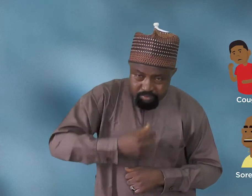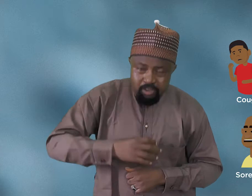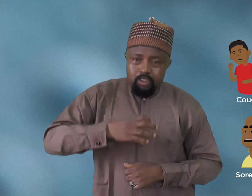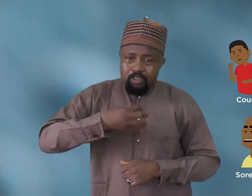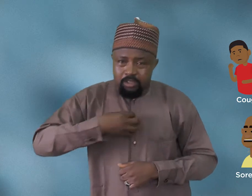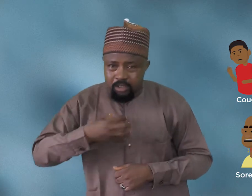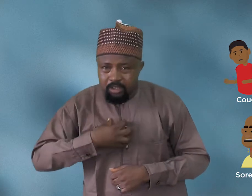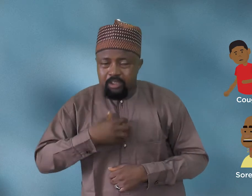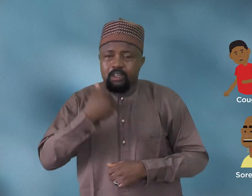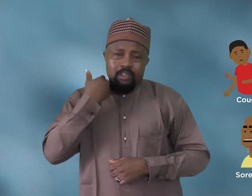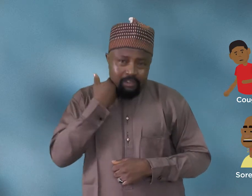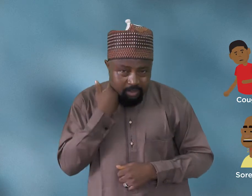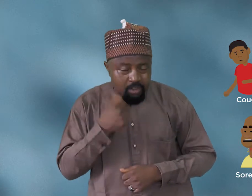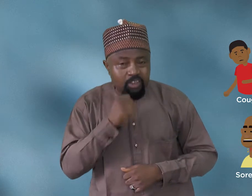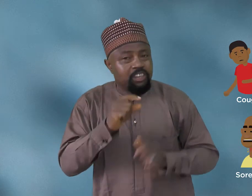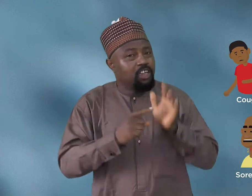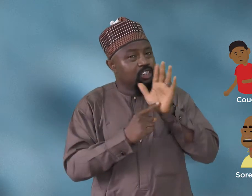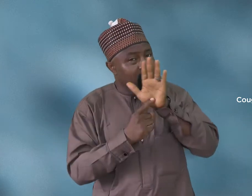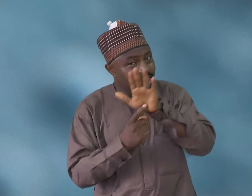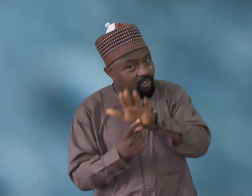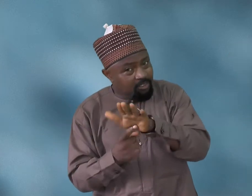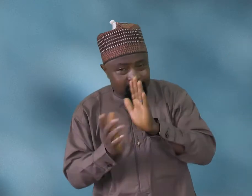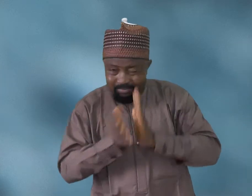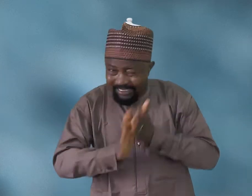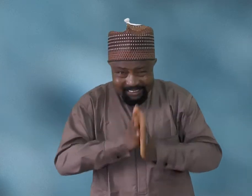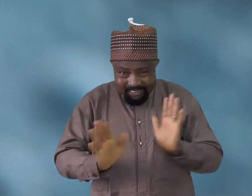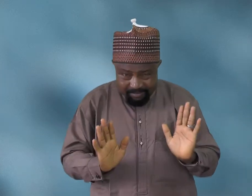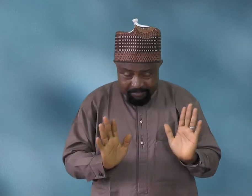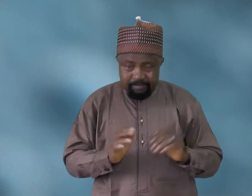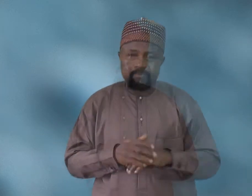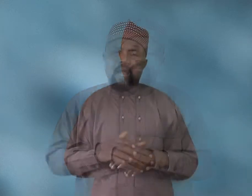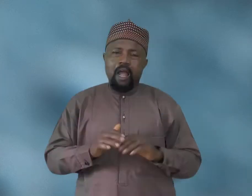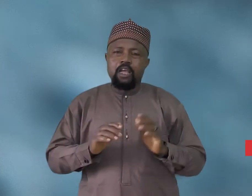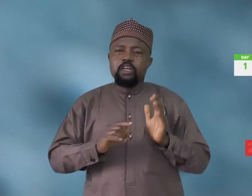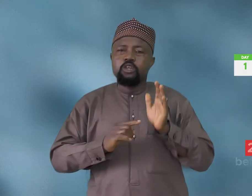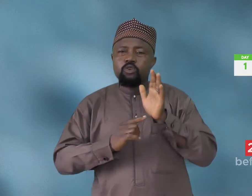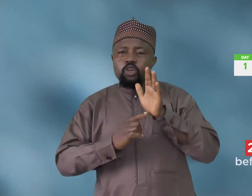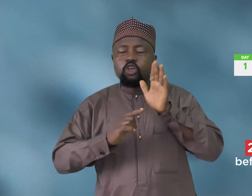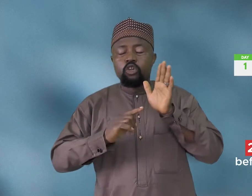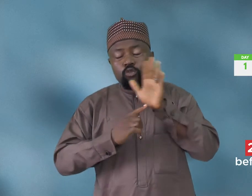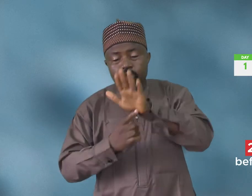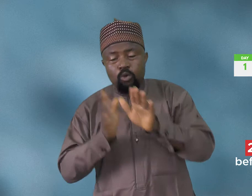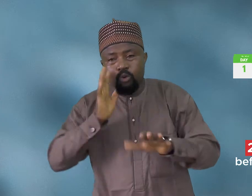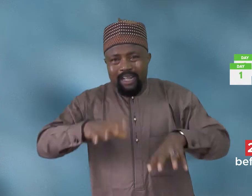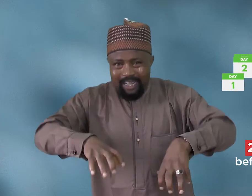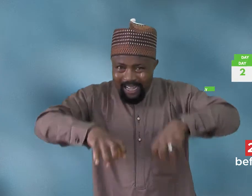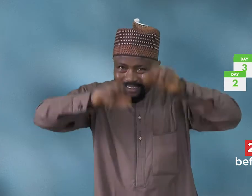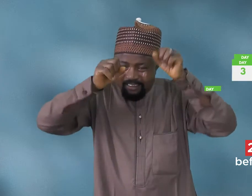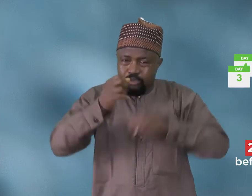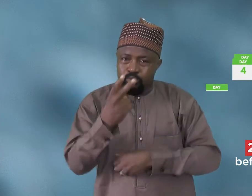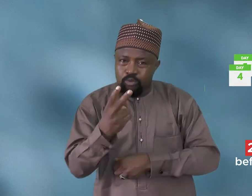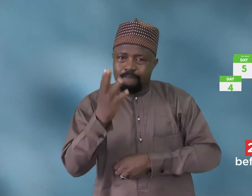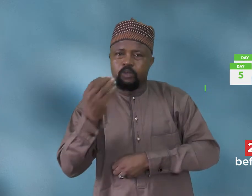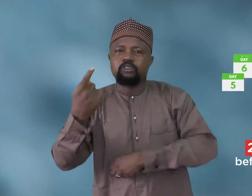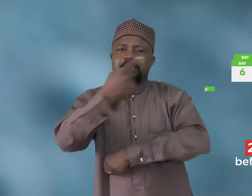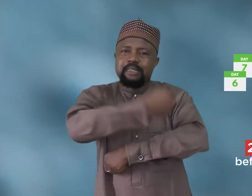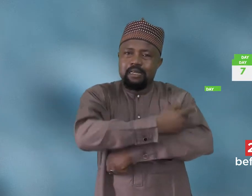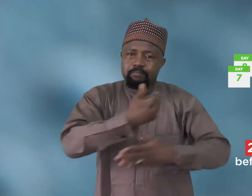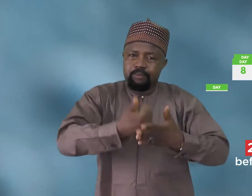nose, sore throat, fever or may not even show any symptoms at all? This is because it takes between 2 to 14 days before any symptoms begin to